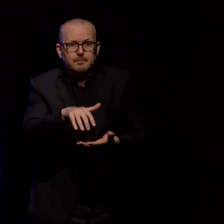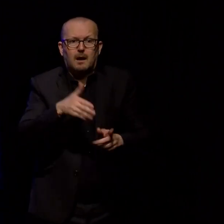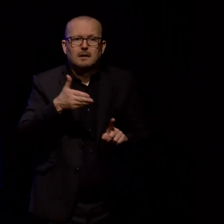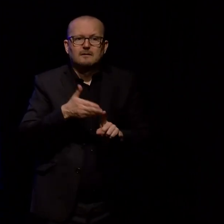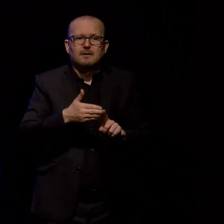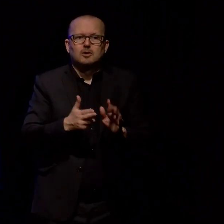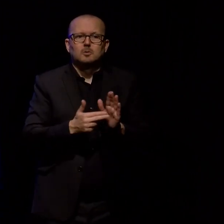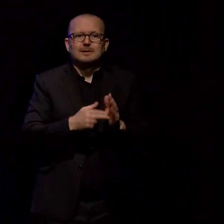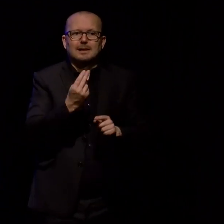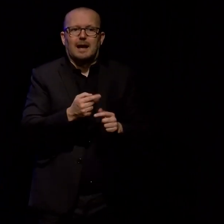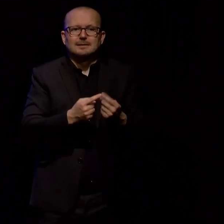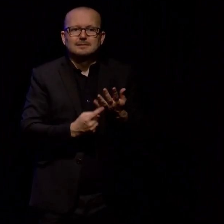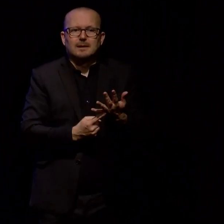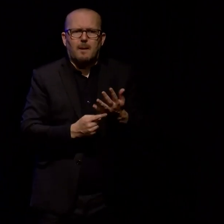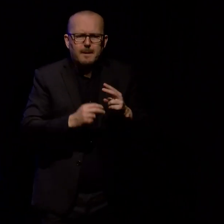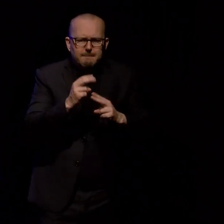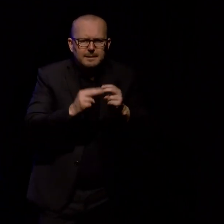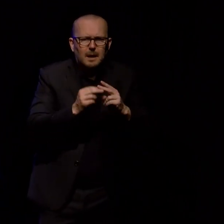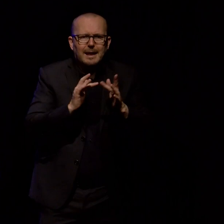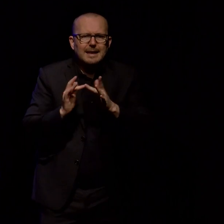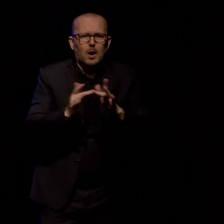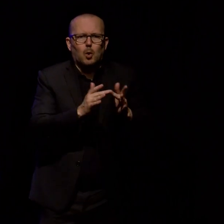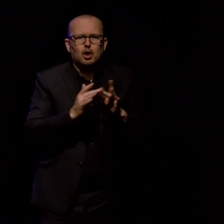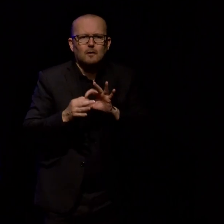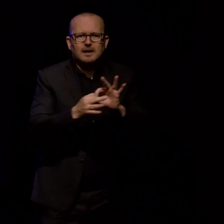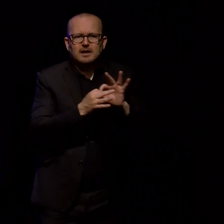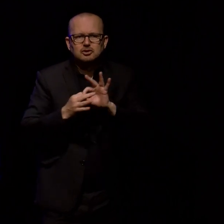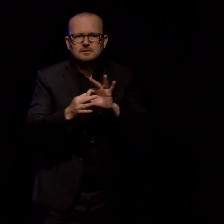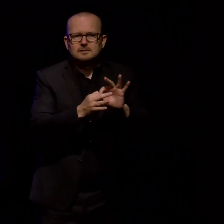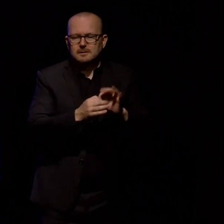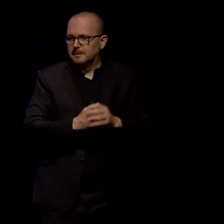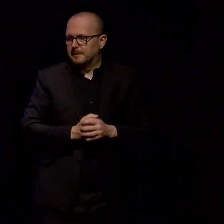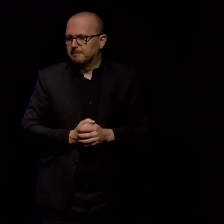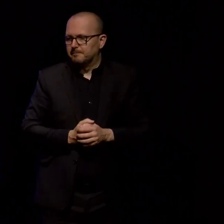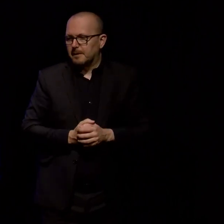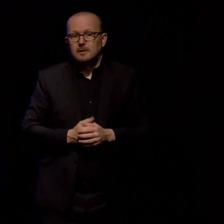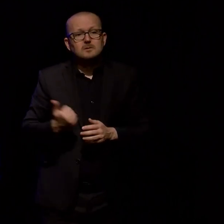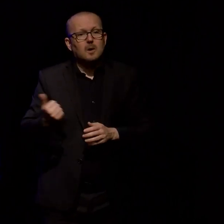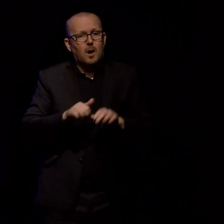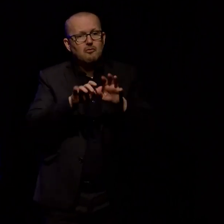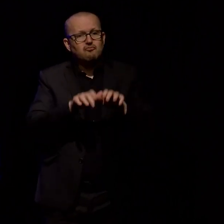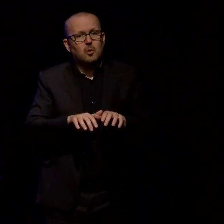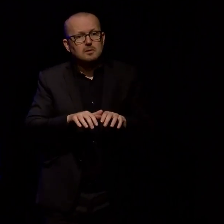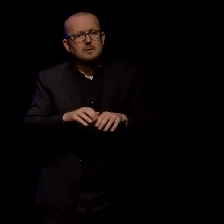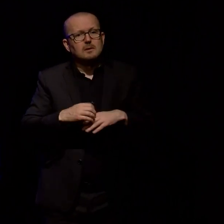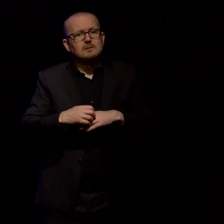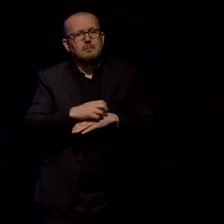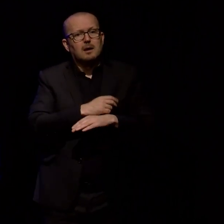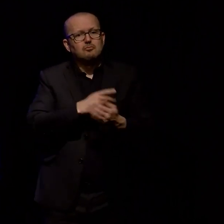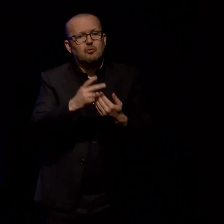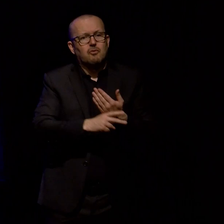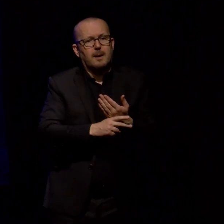build a kind of network of connections between them. So I wrote a spider program that crawls the Discogs API